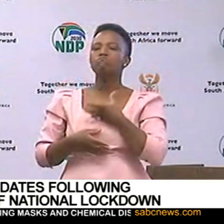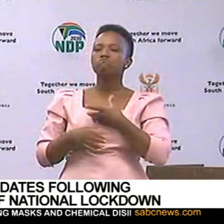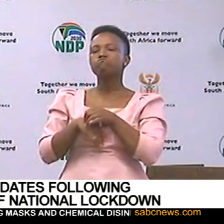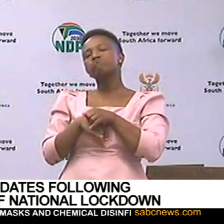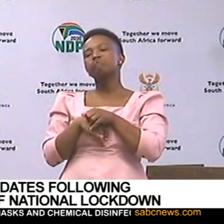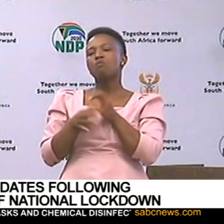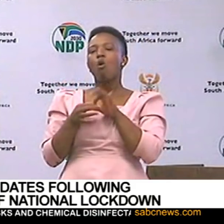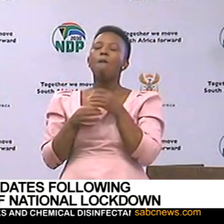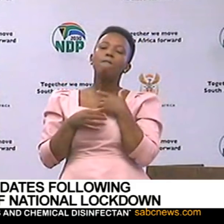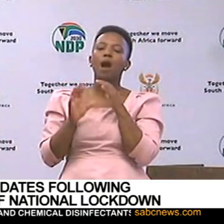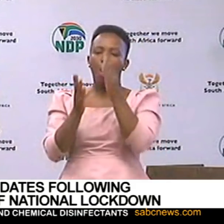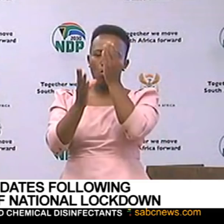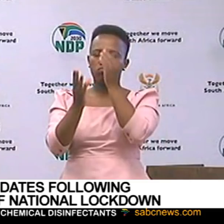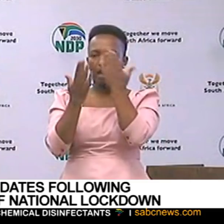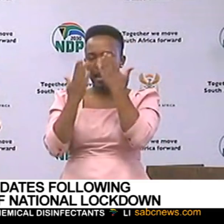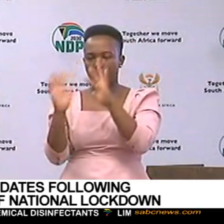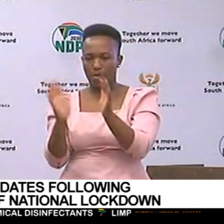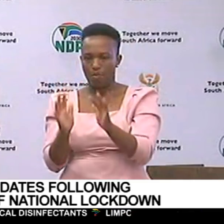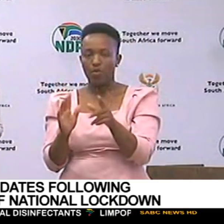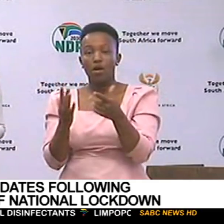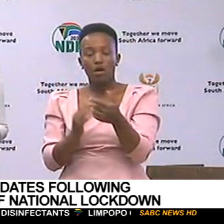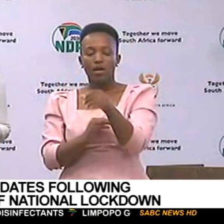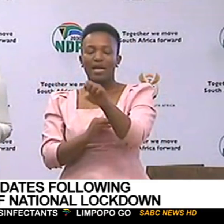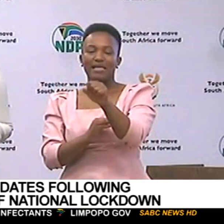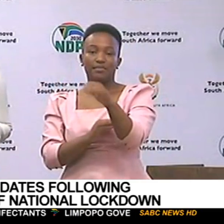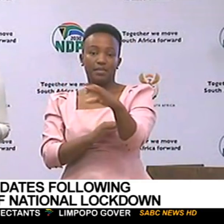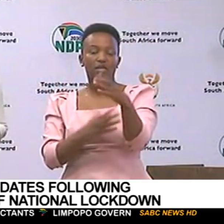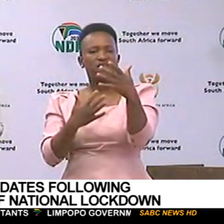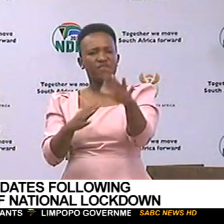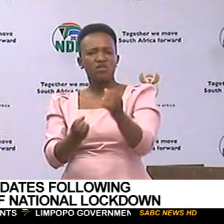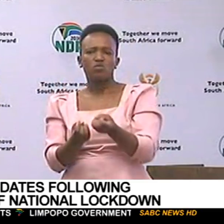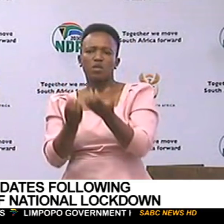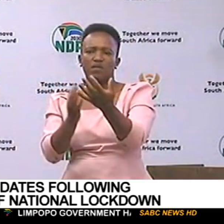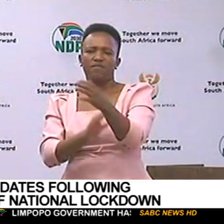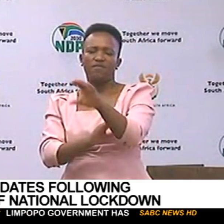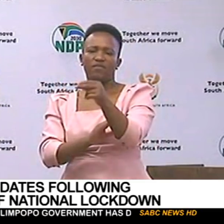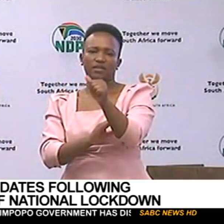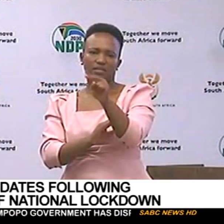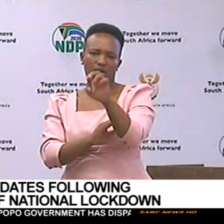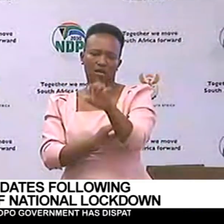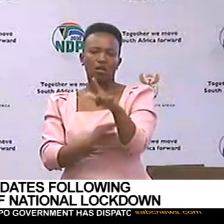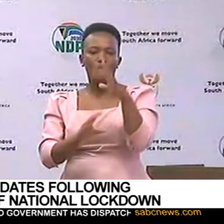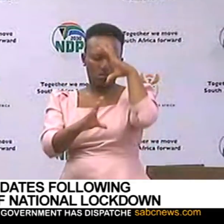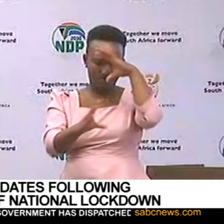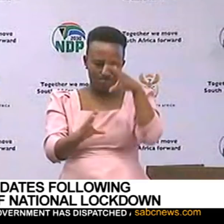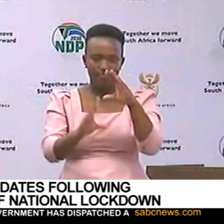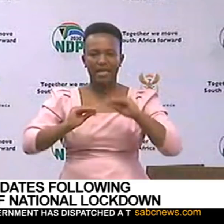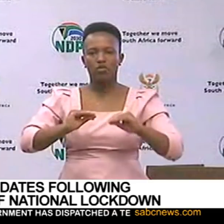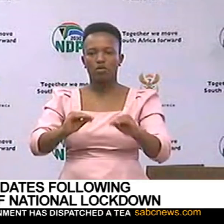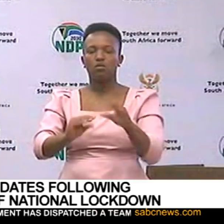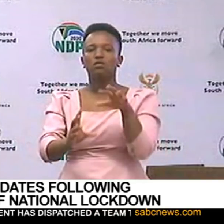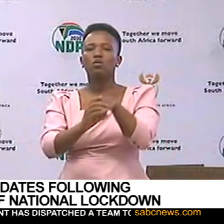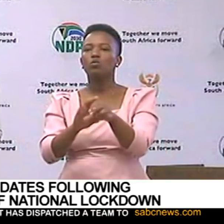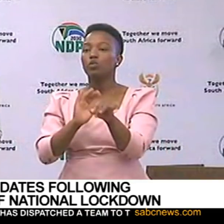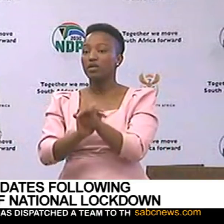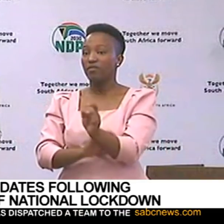at home? Which is why SABC has availed a channel that should be dedicated to education, including